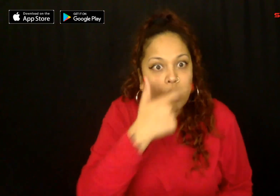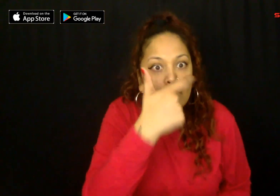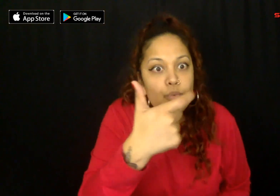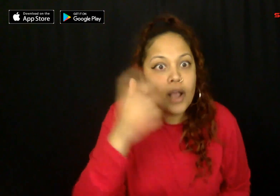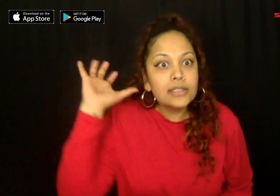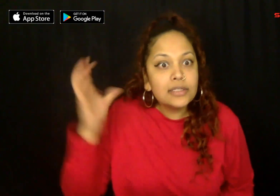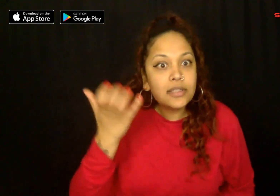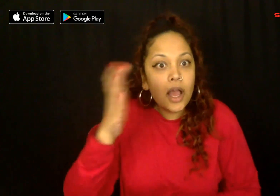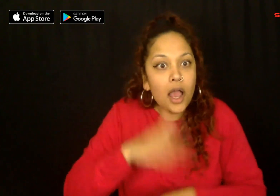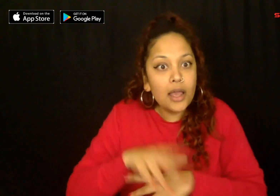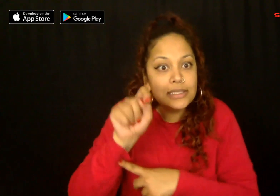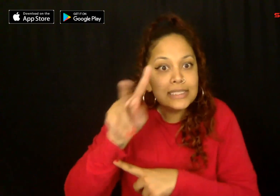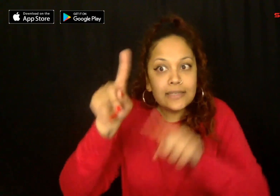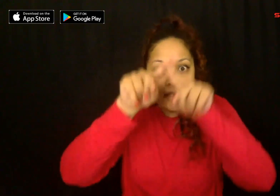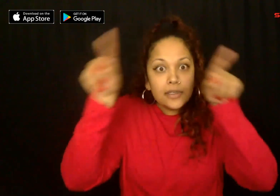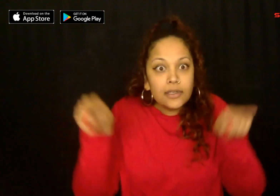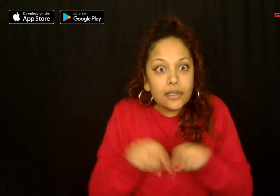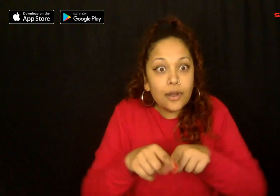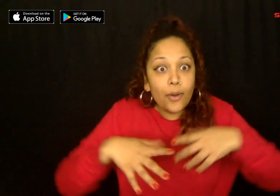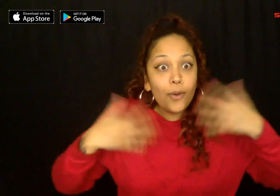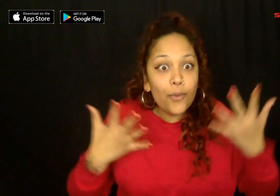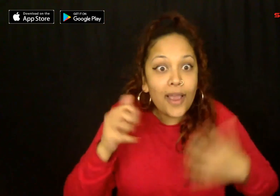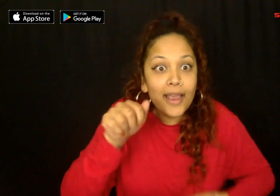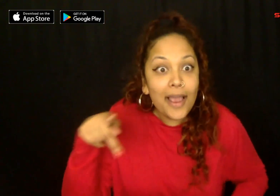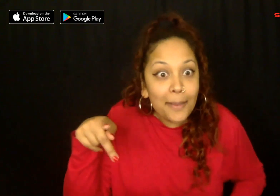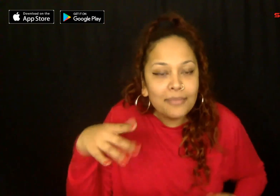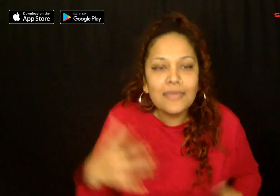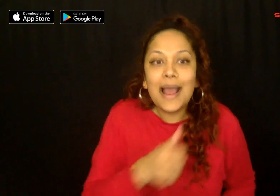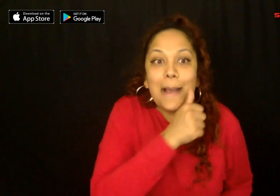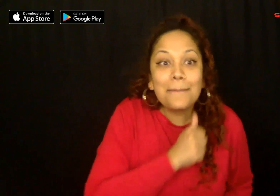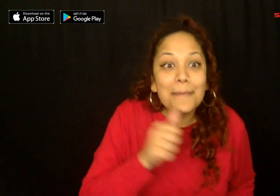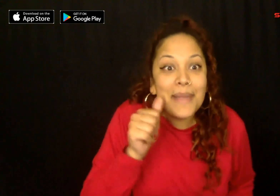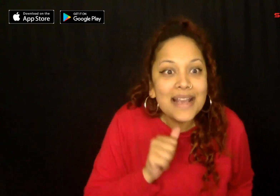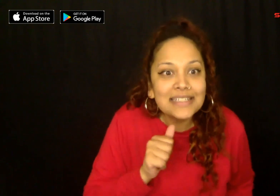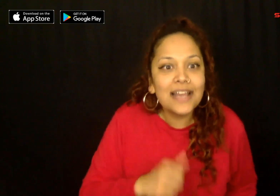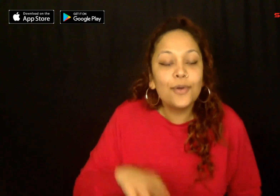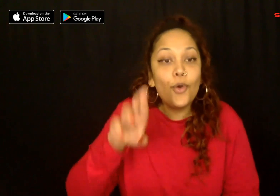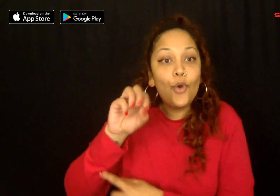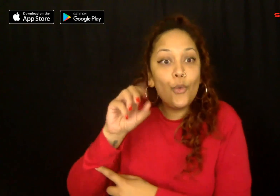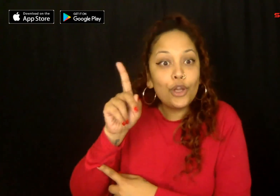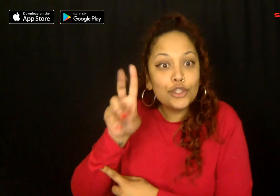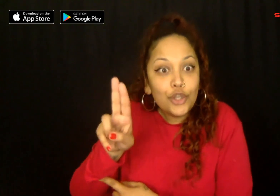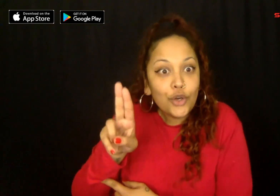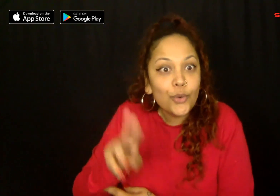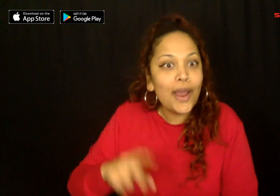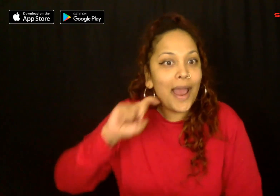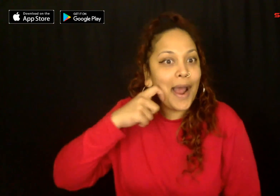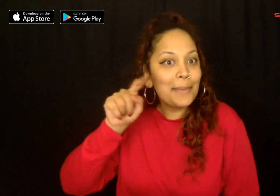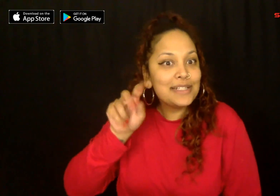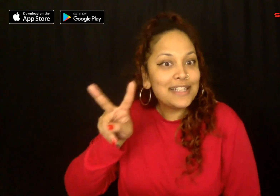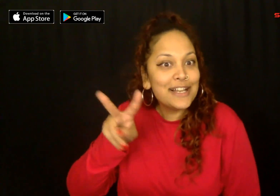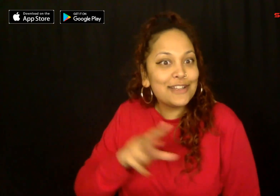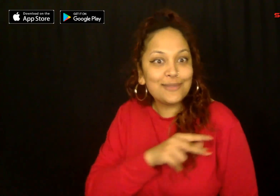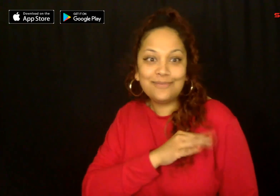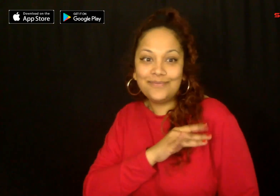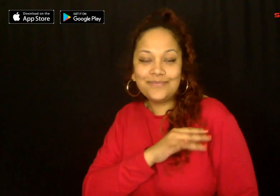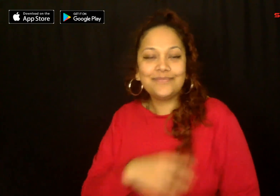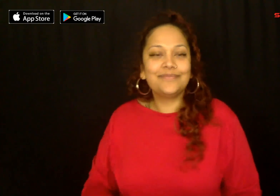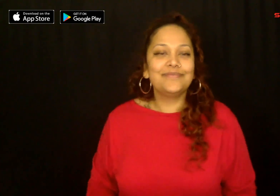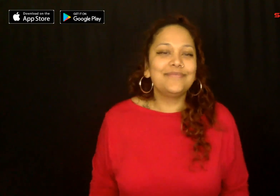And did you know you can watch Sign One News on television, on Apple TV, Amazon, and Roku. Have a great